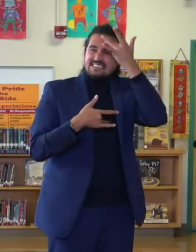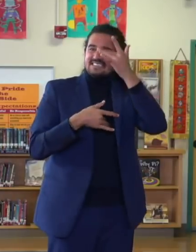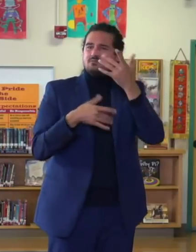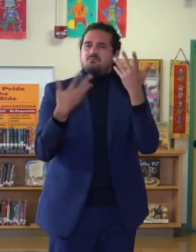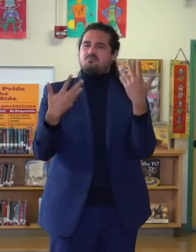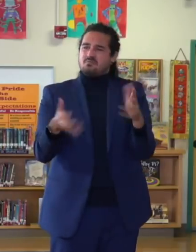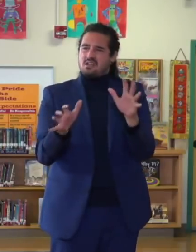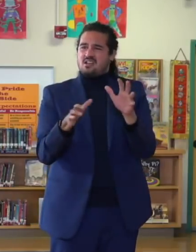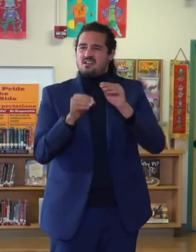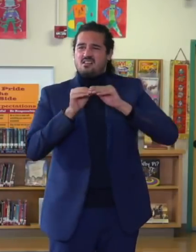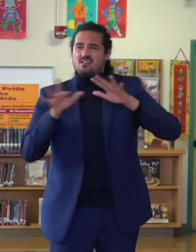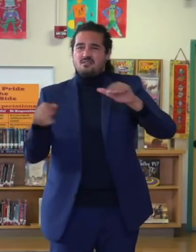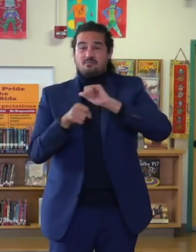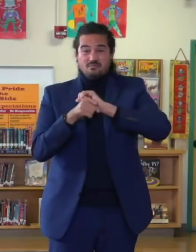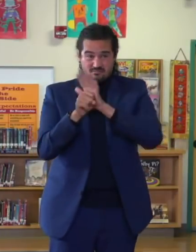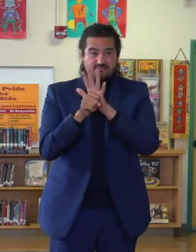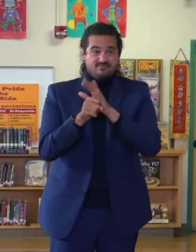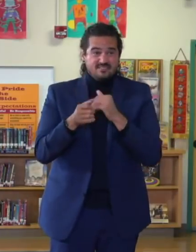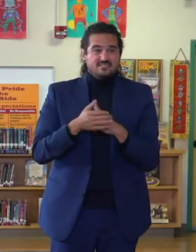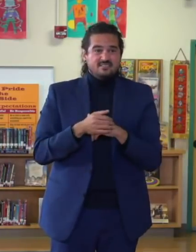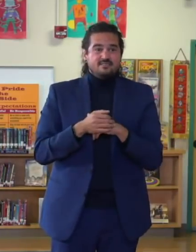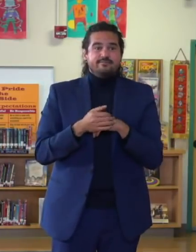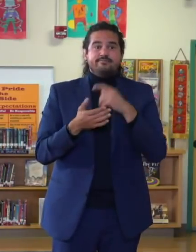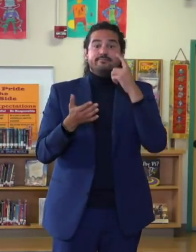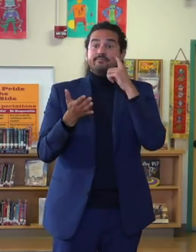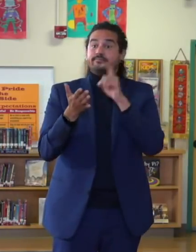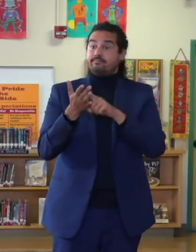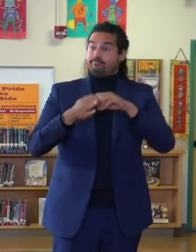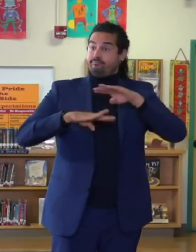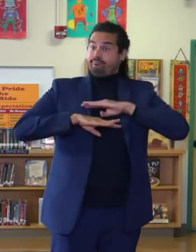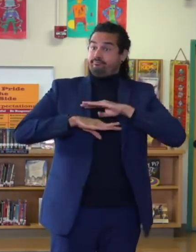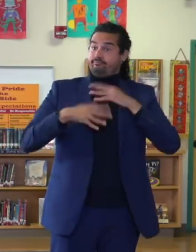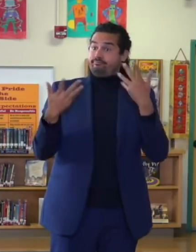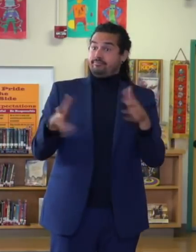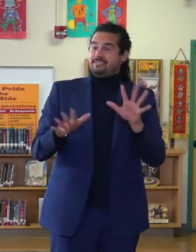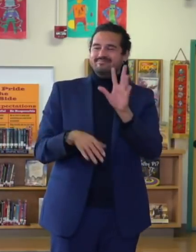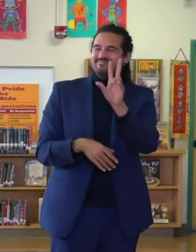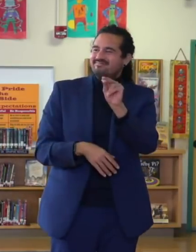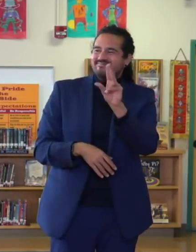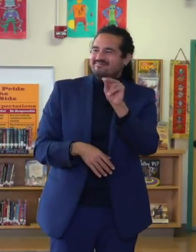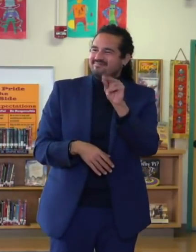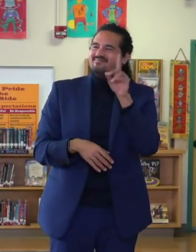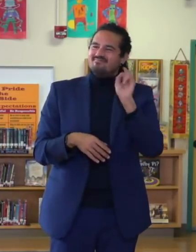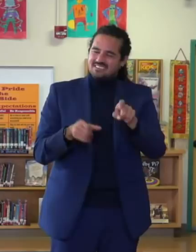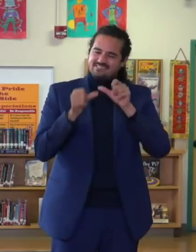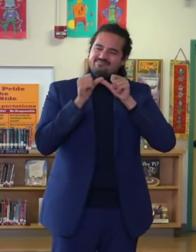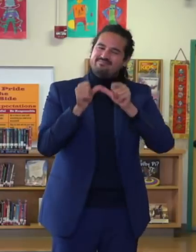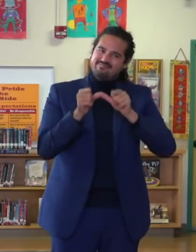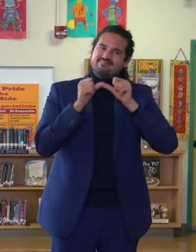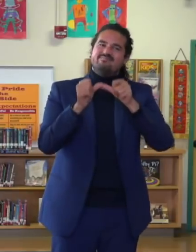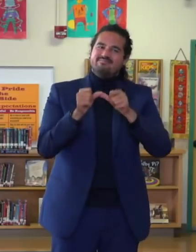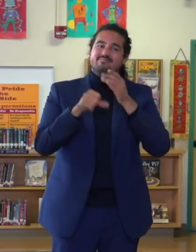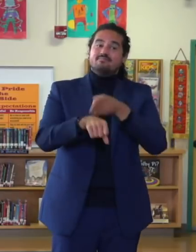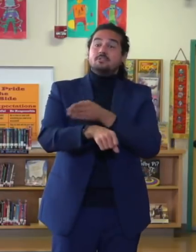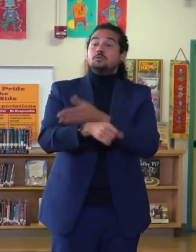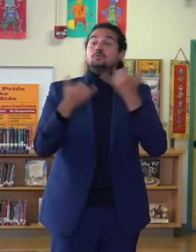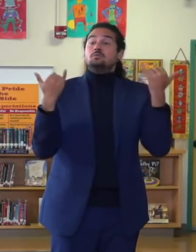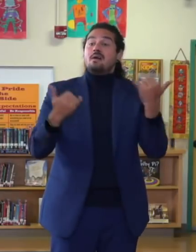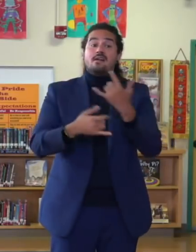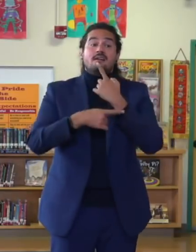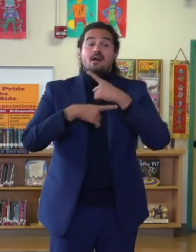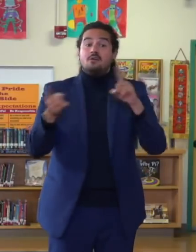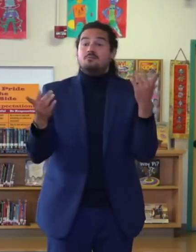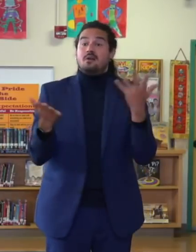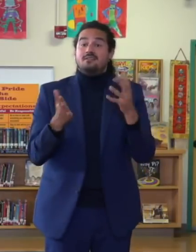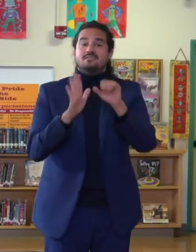And that's why we recognize our responsibility to do more. And that's what we are announcing here today, a statewide requirement for in-person